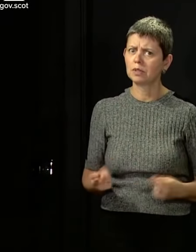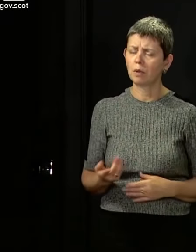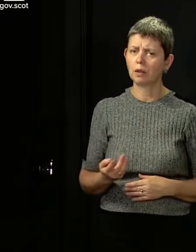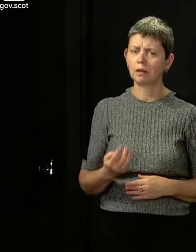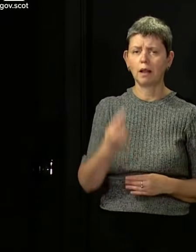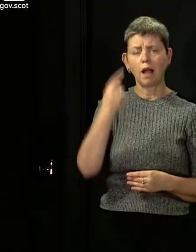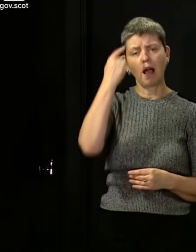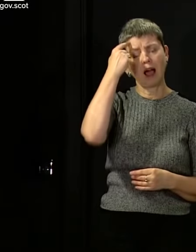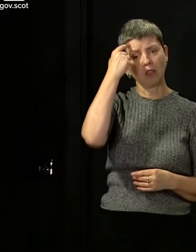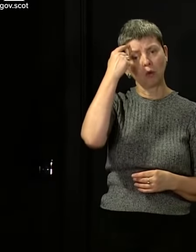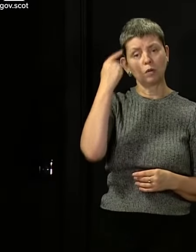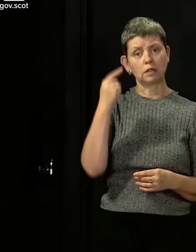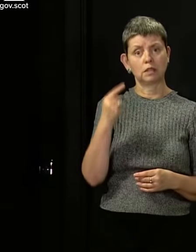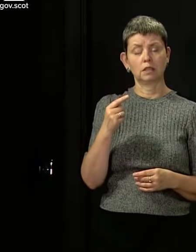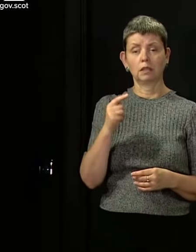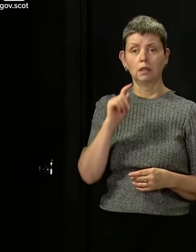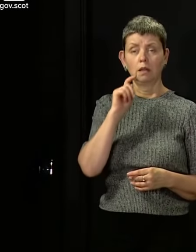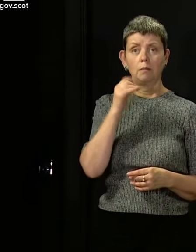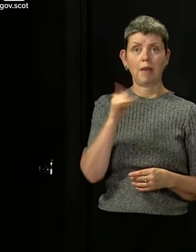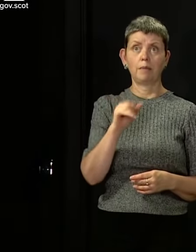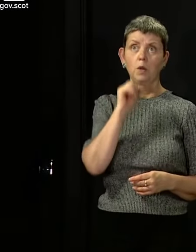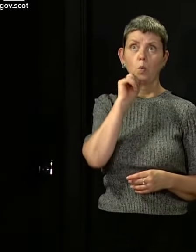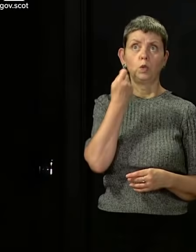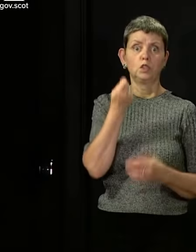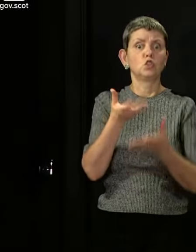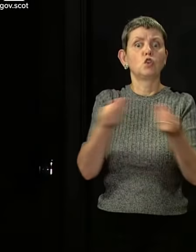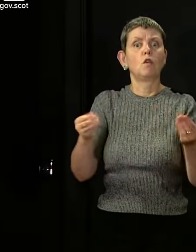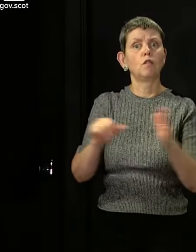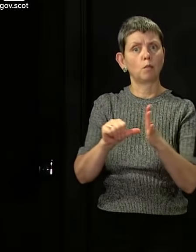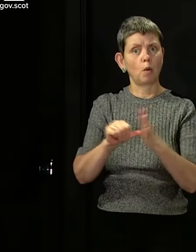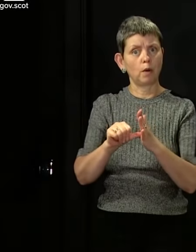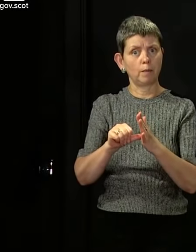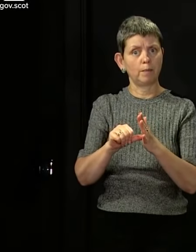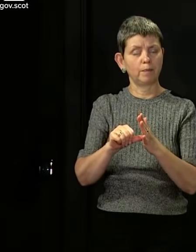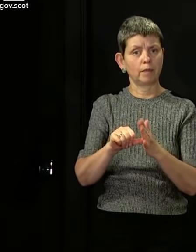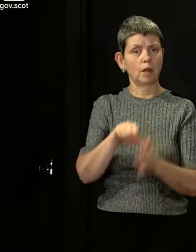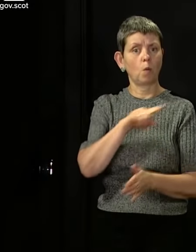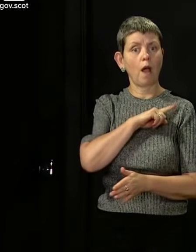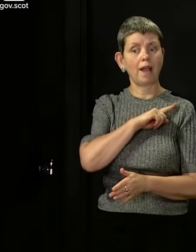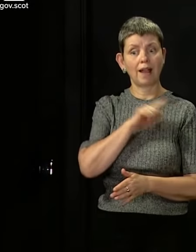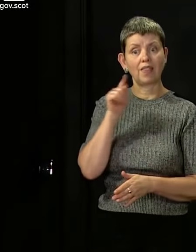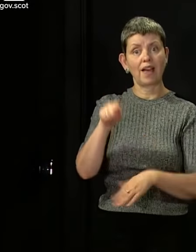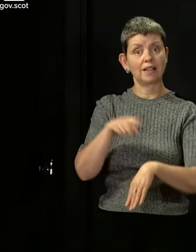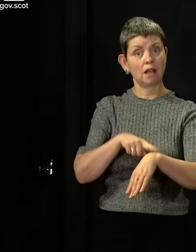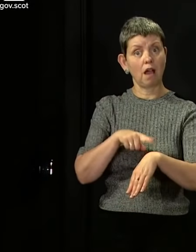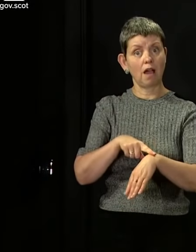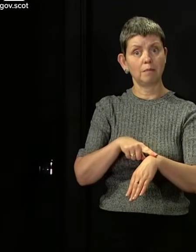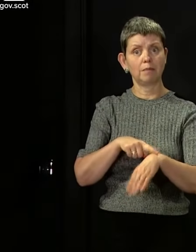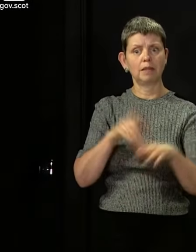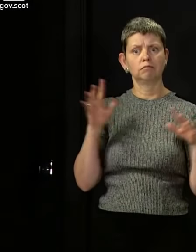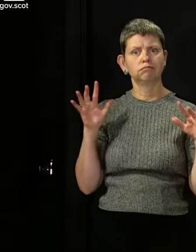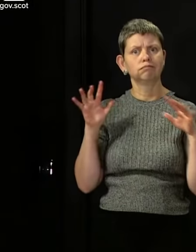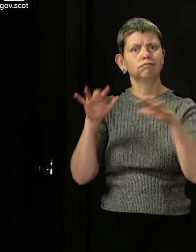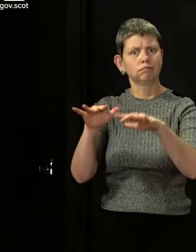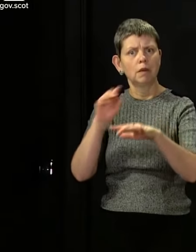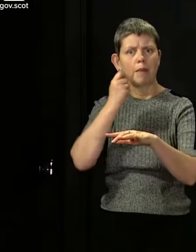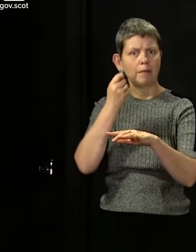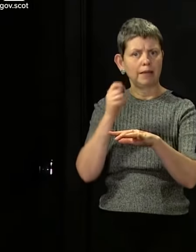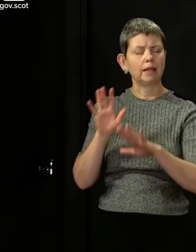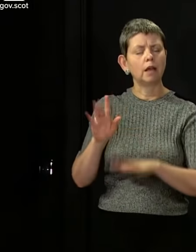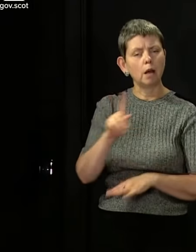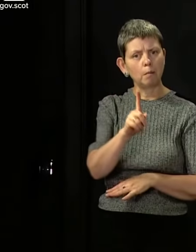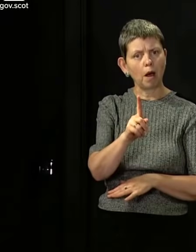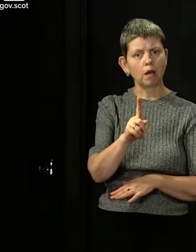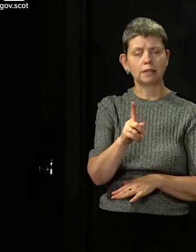wouldn't necessarily resolve the issues we were dealing with because fans at that stage may still have come together. Some of these judgments